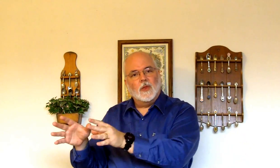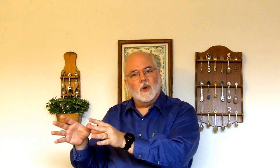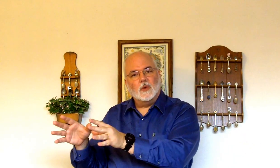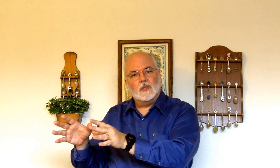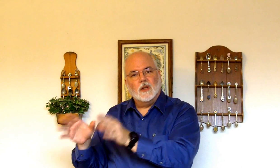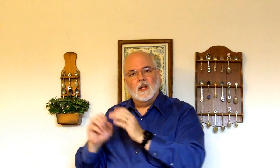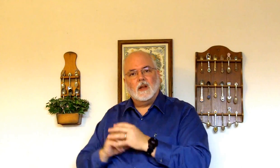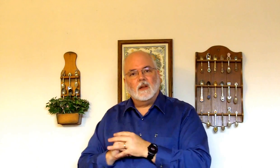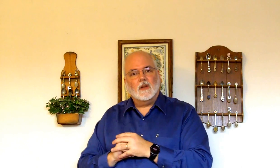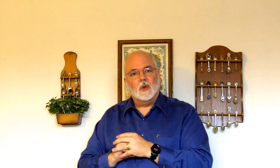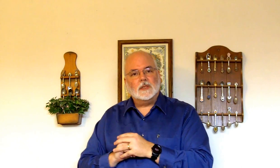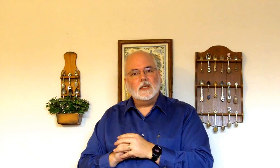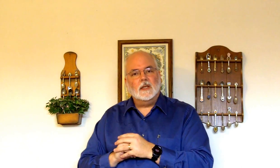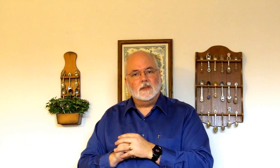those scenes.